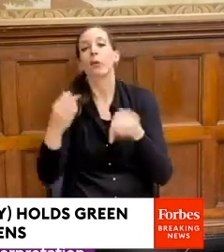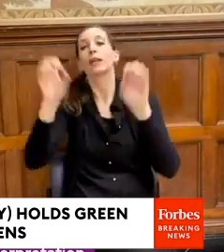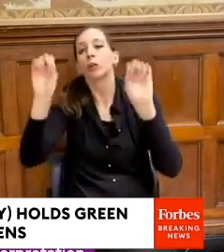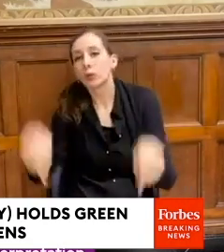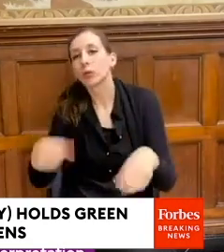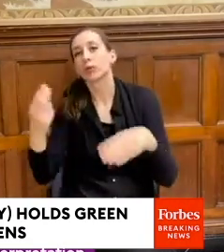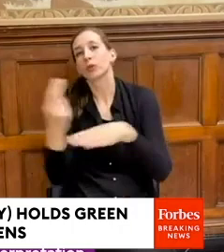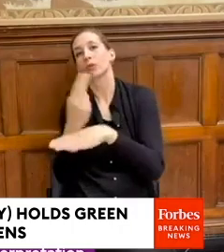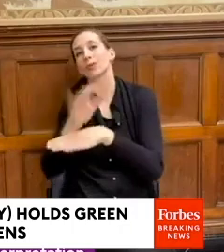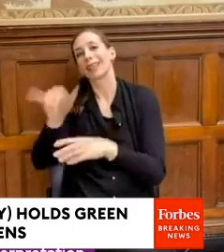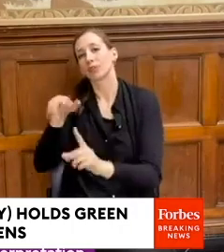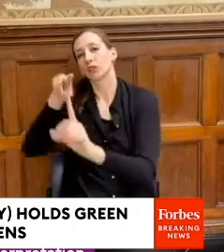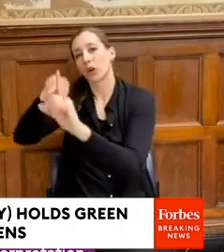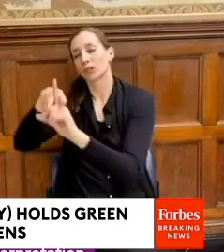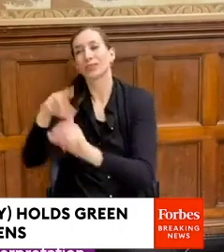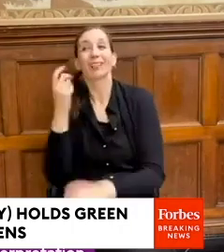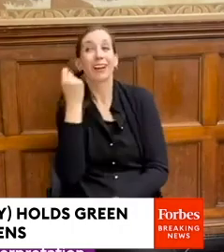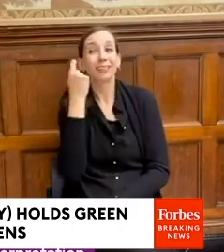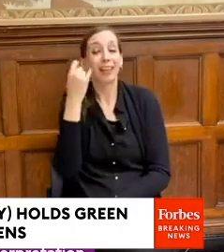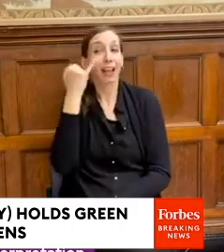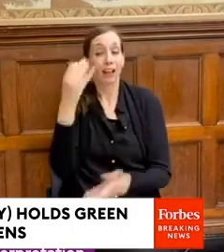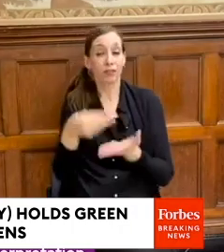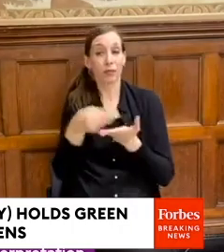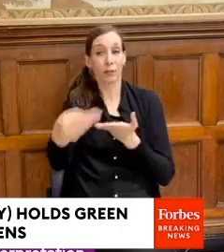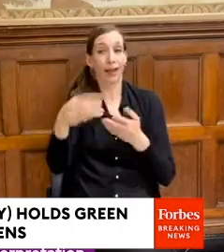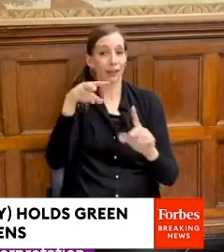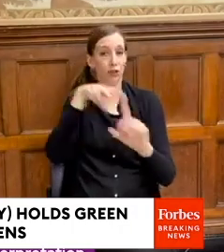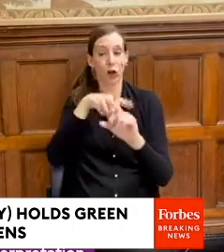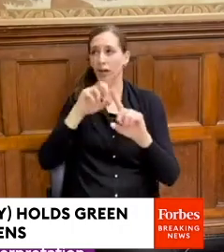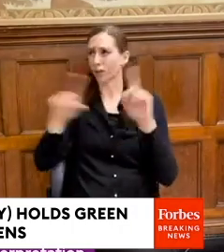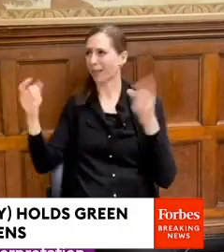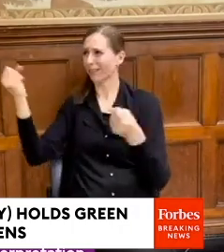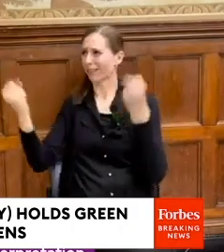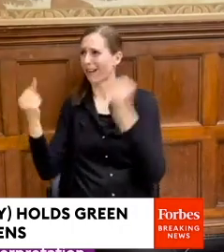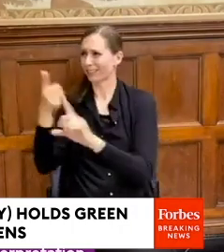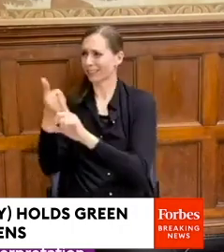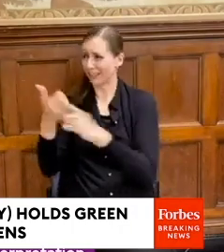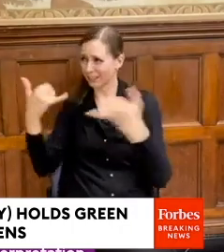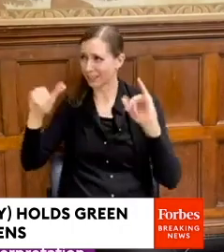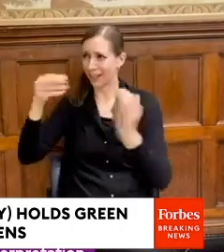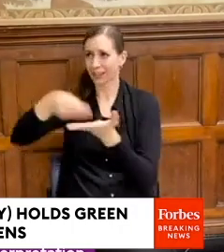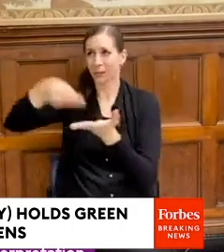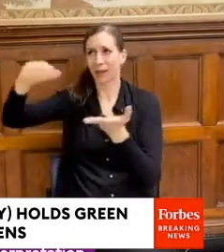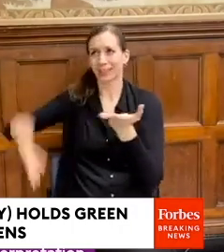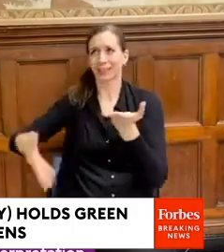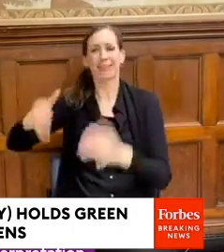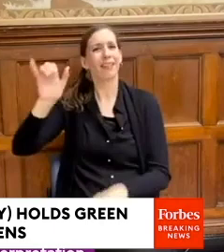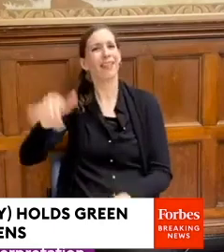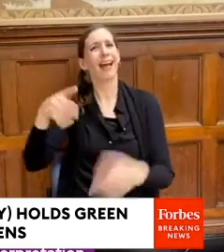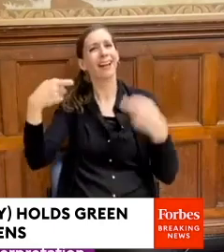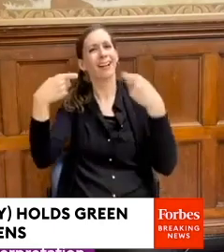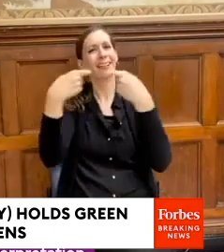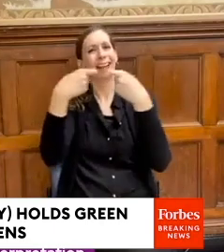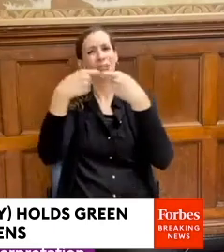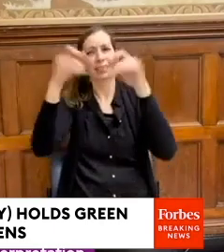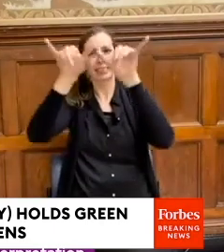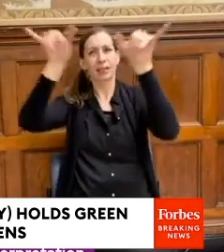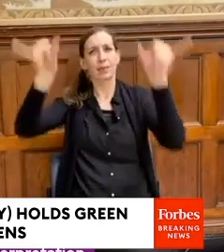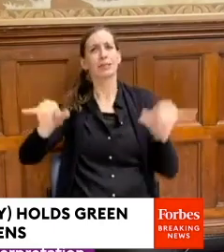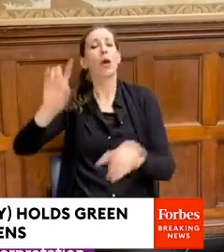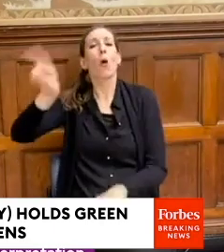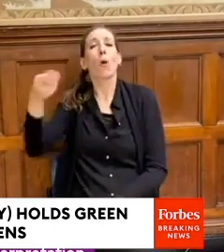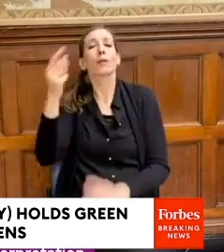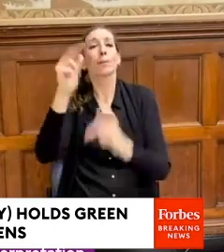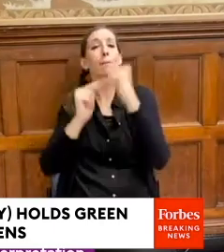just buy the chargers and keep the cars expensive, then electric infrastructure is only being built in